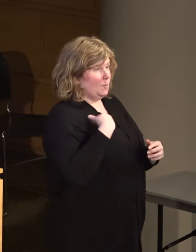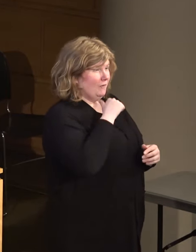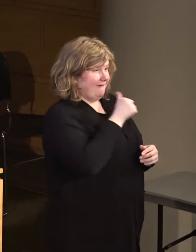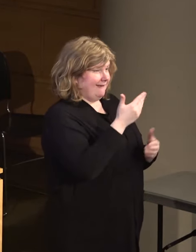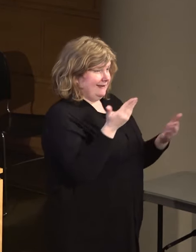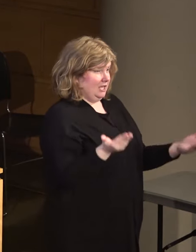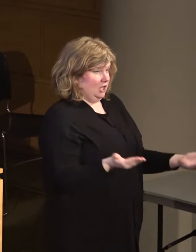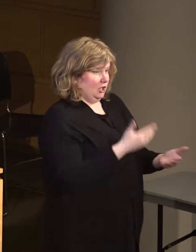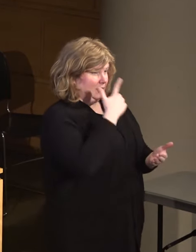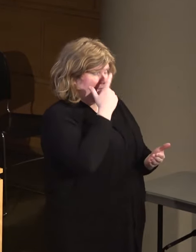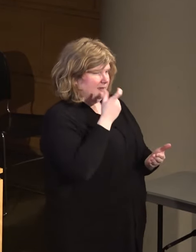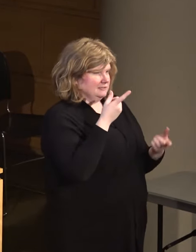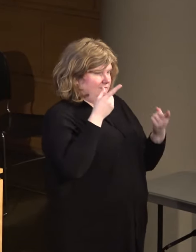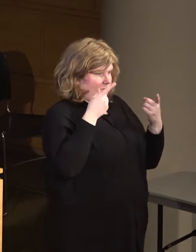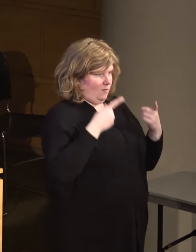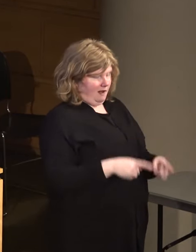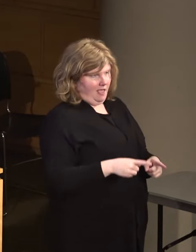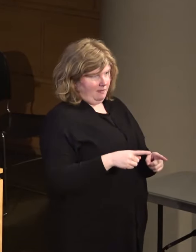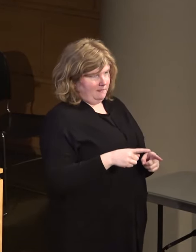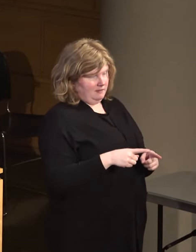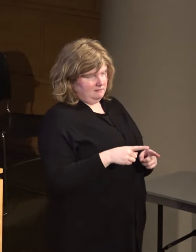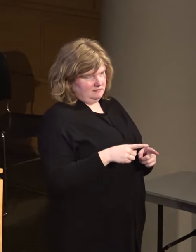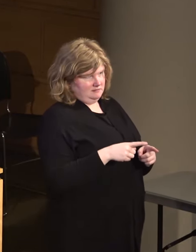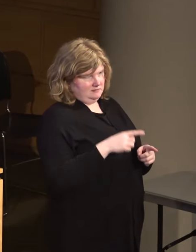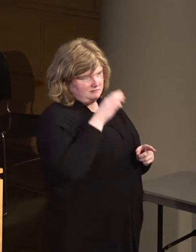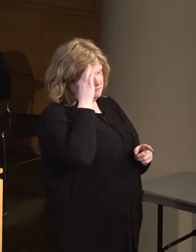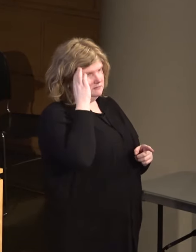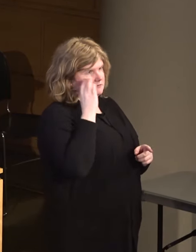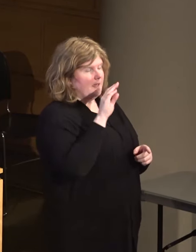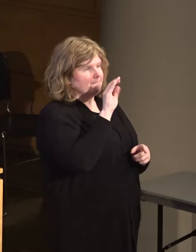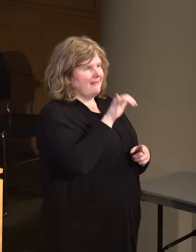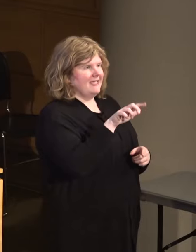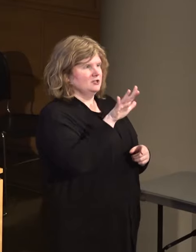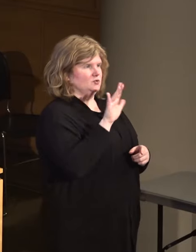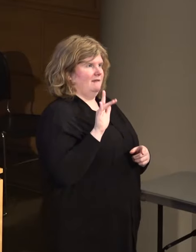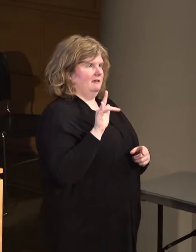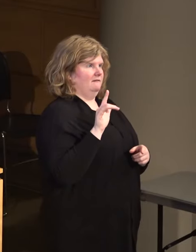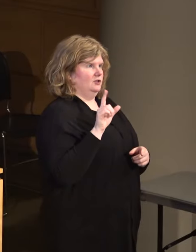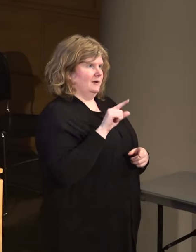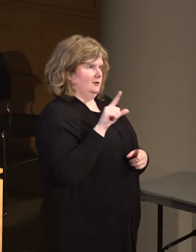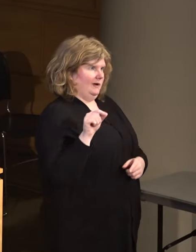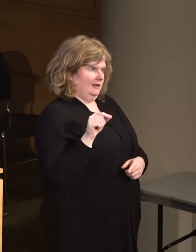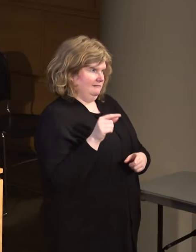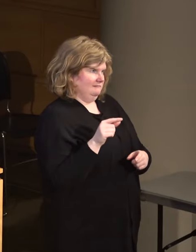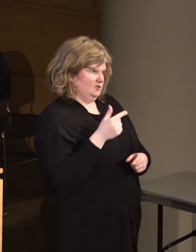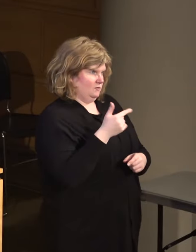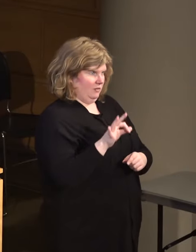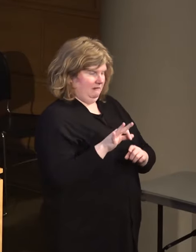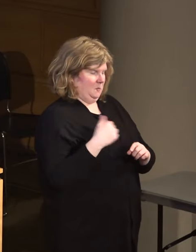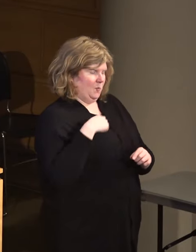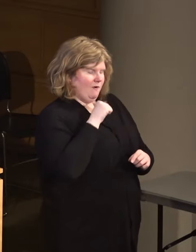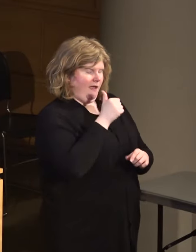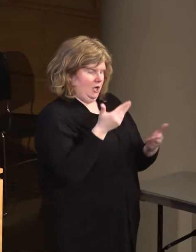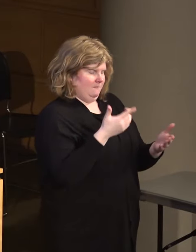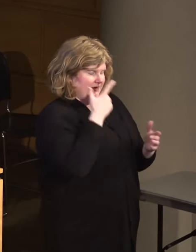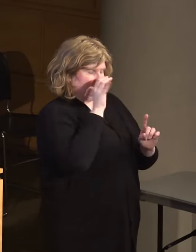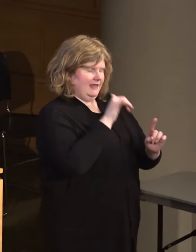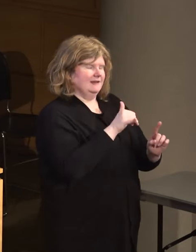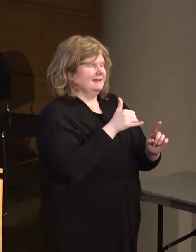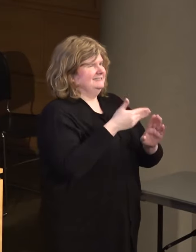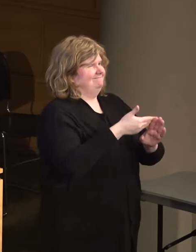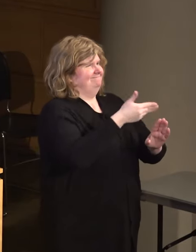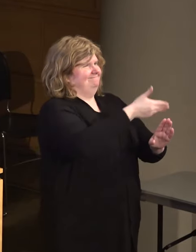here because of what happened, right, on May 25th, 2020. We are here because there's a